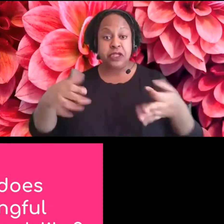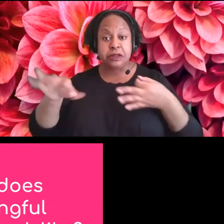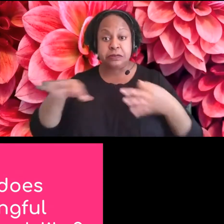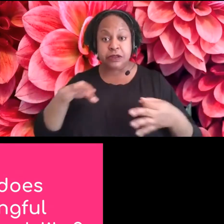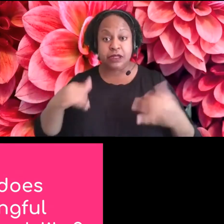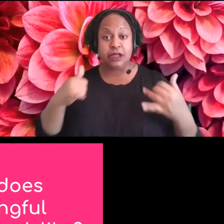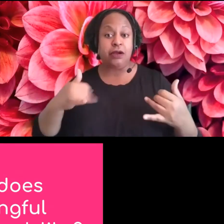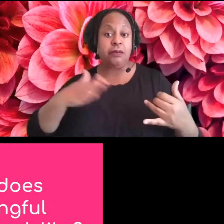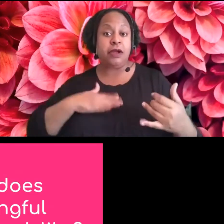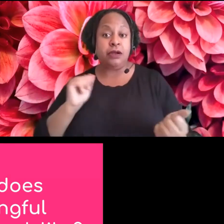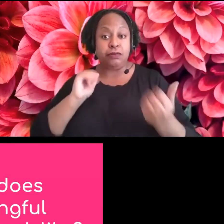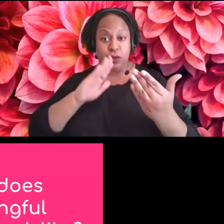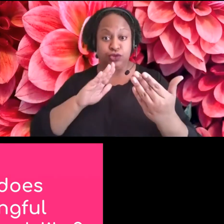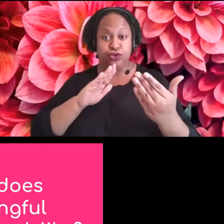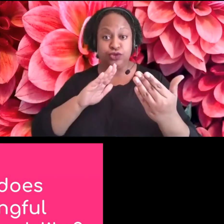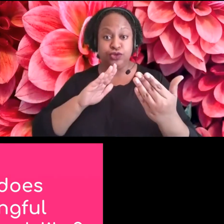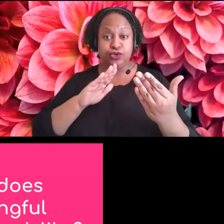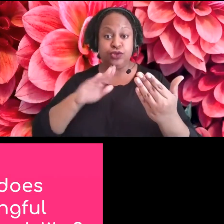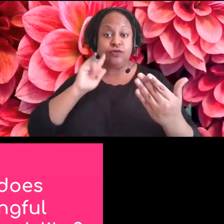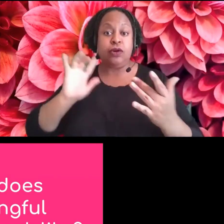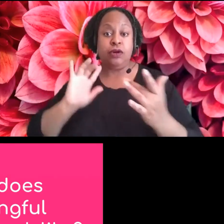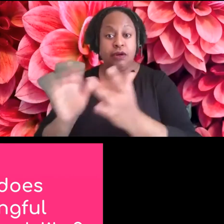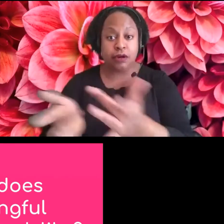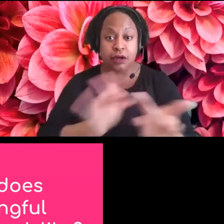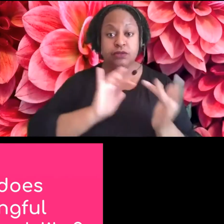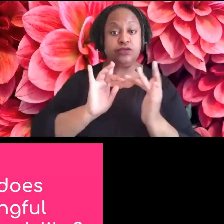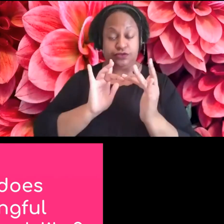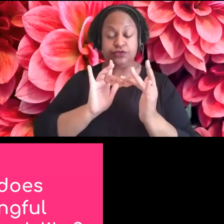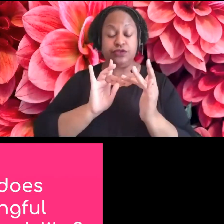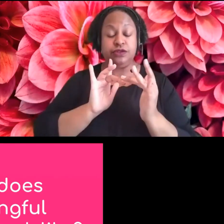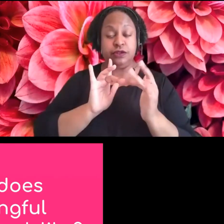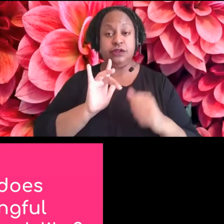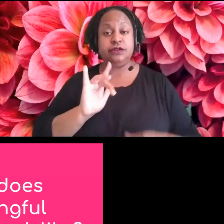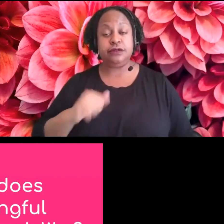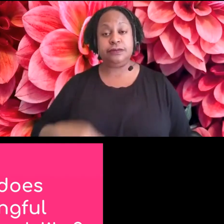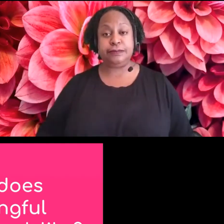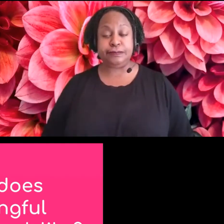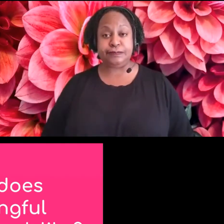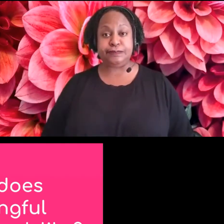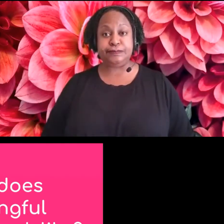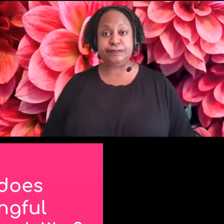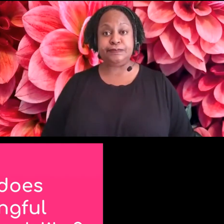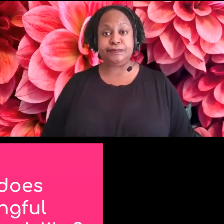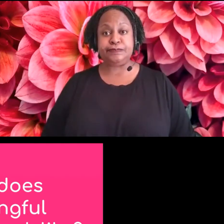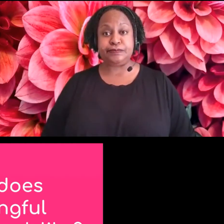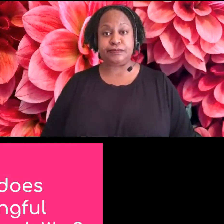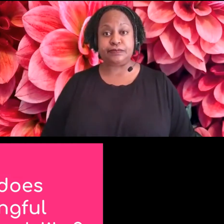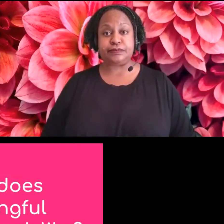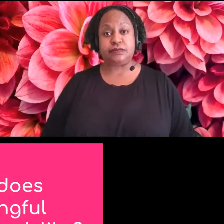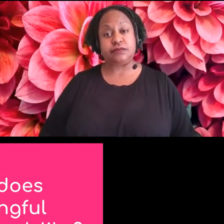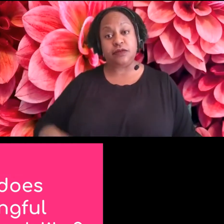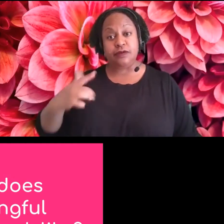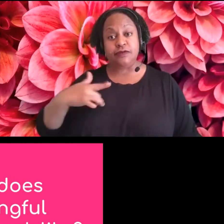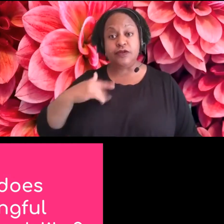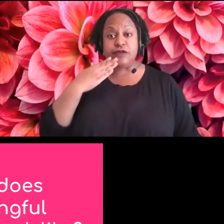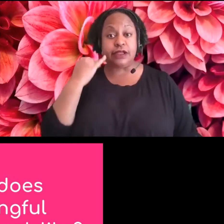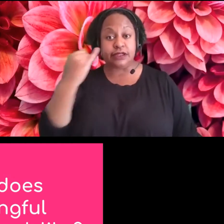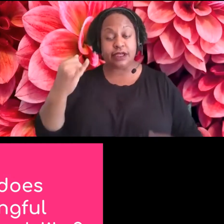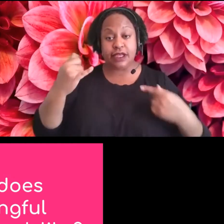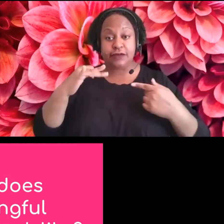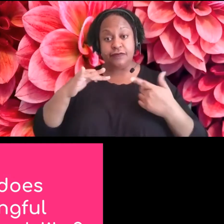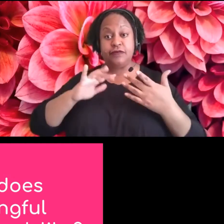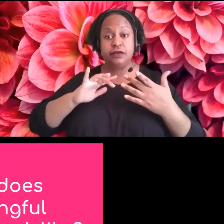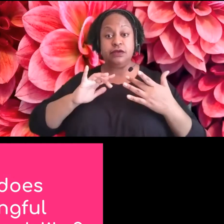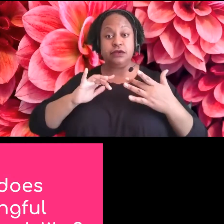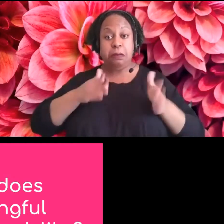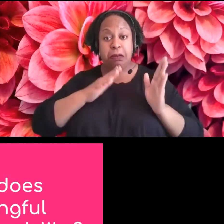I always say that I think it's good in outreach roles to have people within those communities in them, but all,